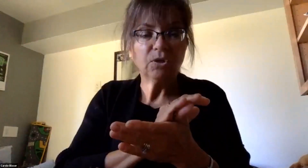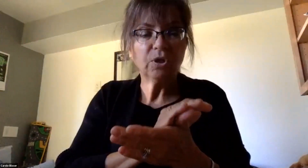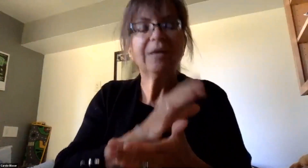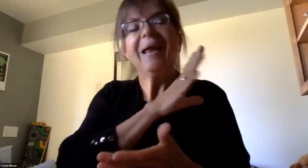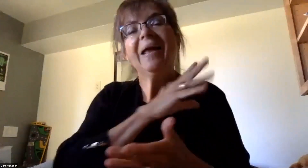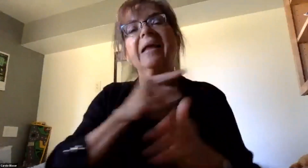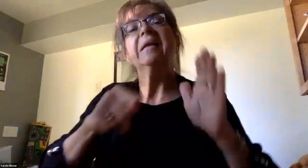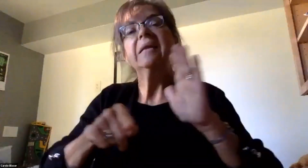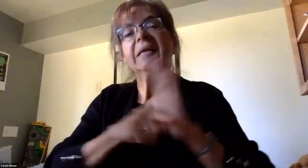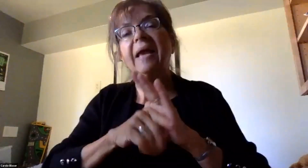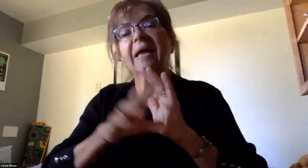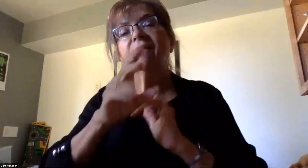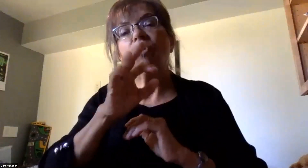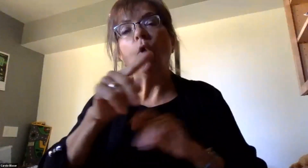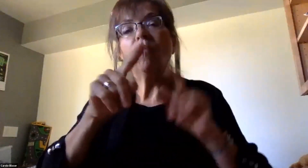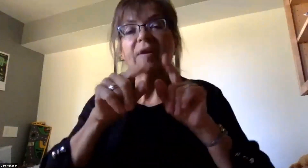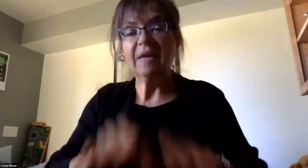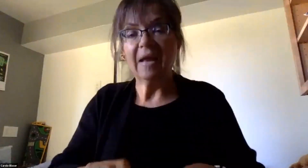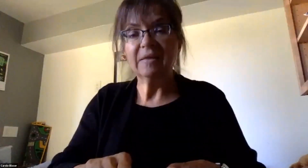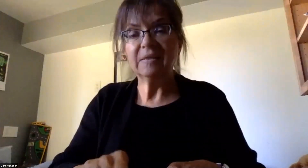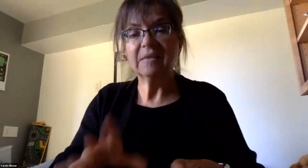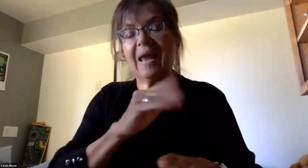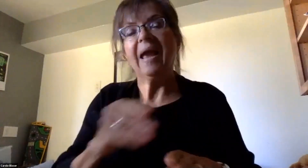test, and symptom resolution.